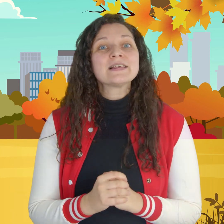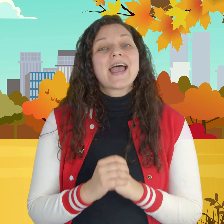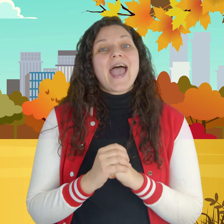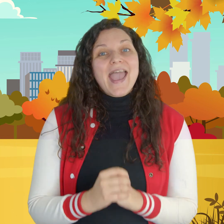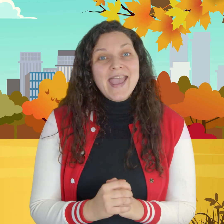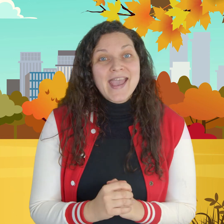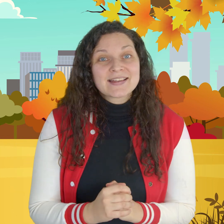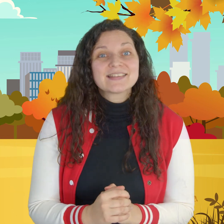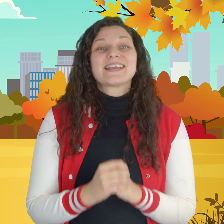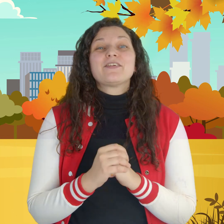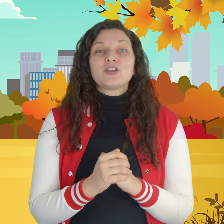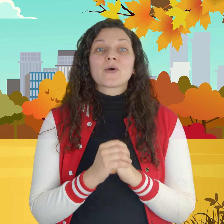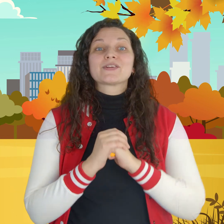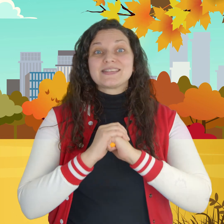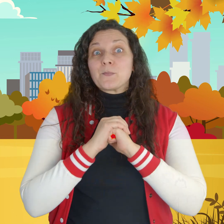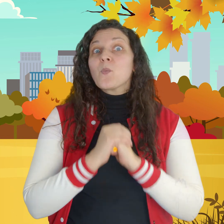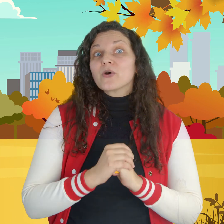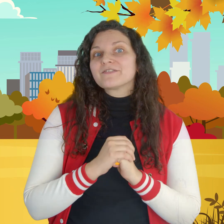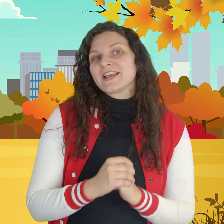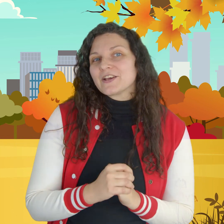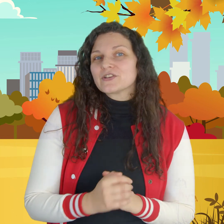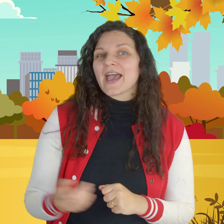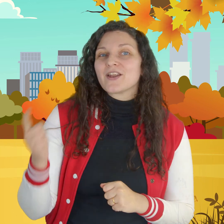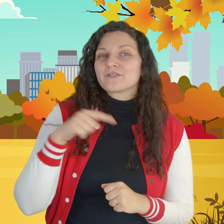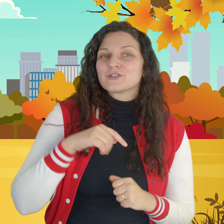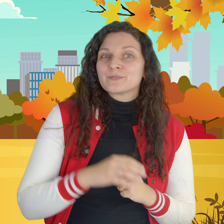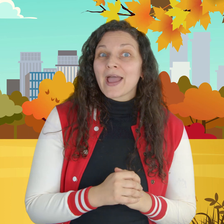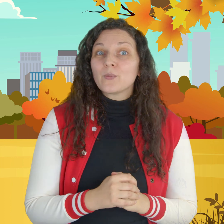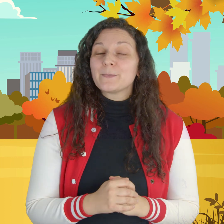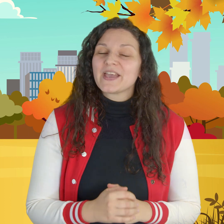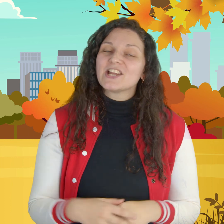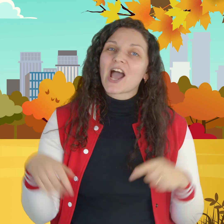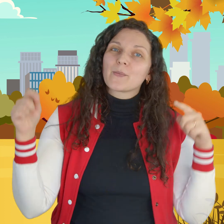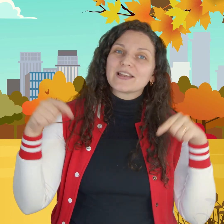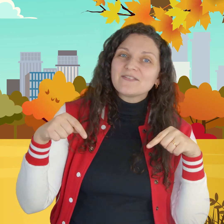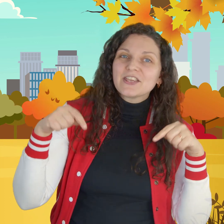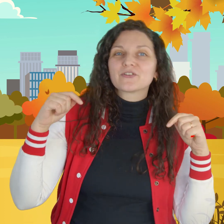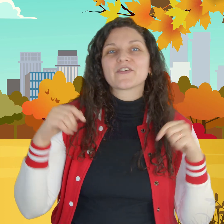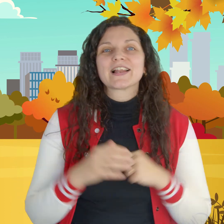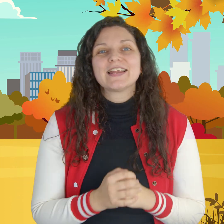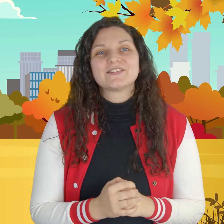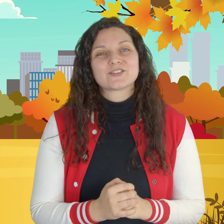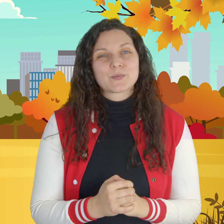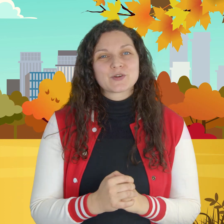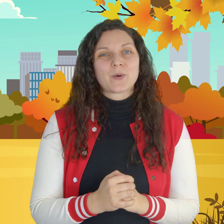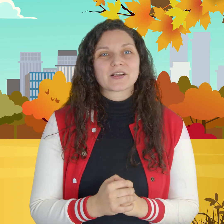and if you want to see more videos head over to my web page I will leave the URL in the description box